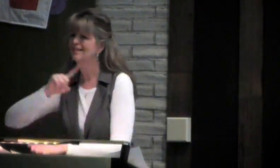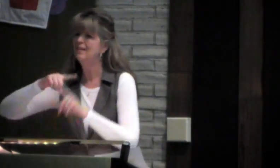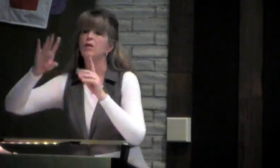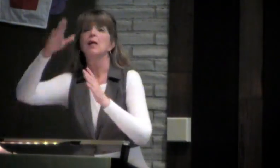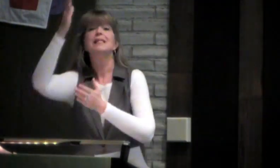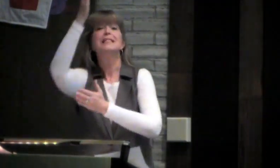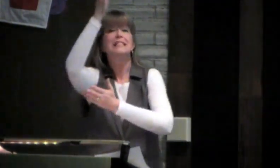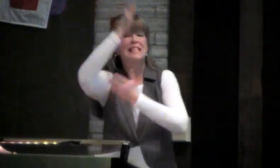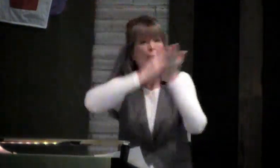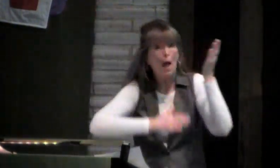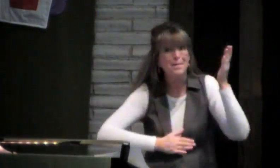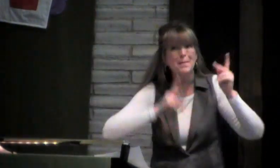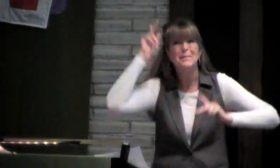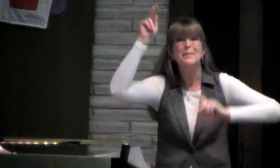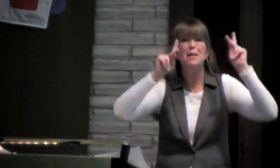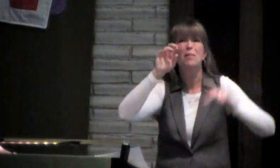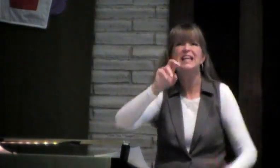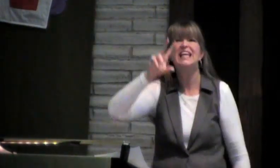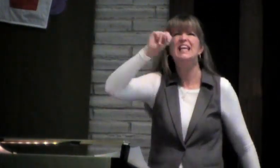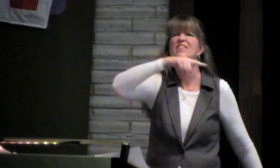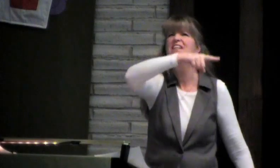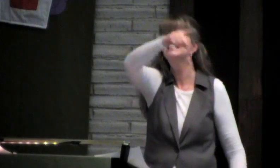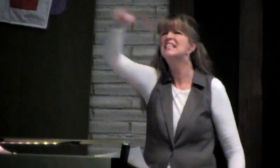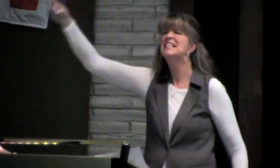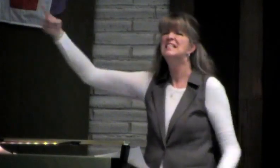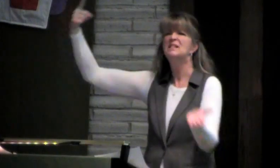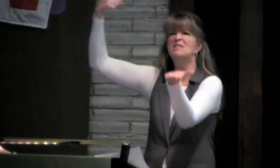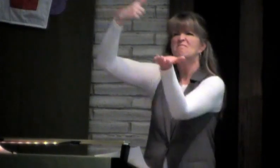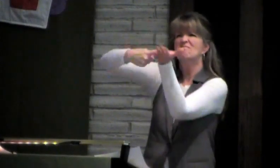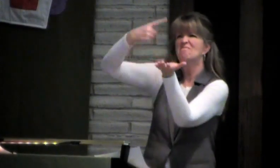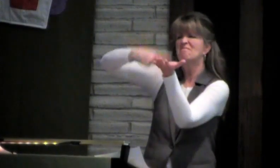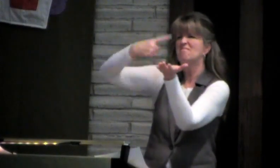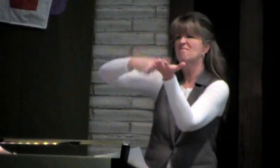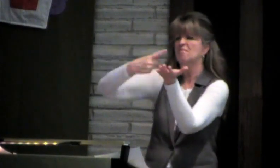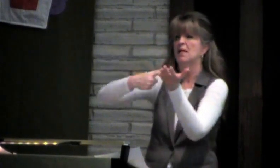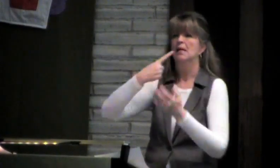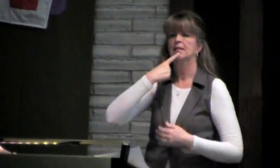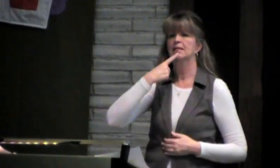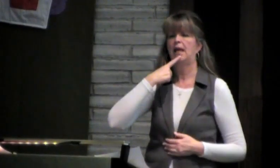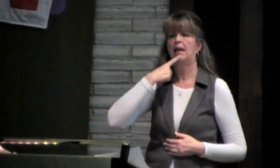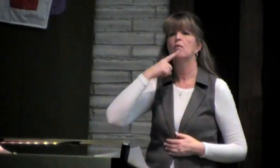rage, and unforgiving. Now, some people even debate,